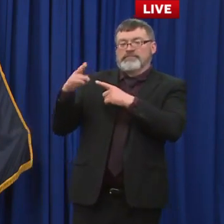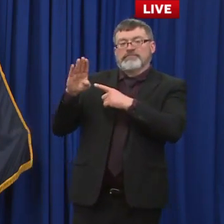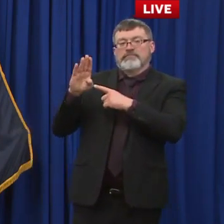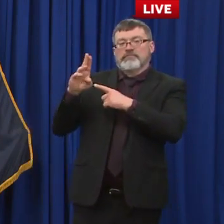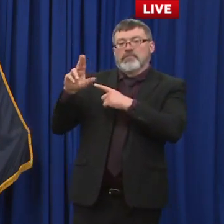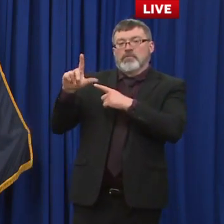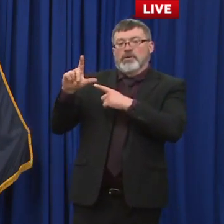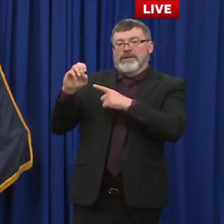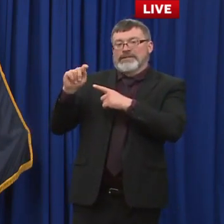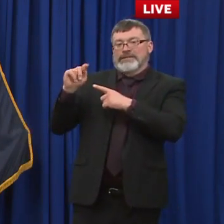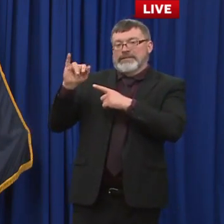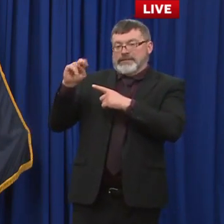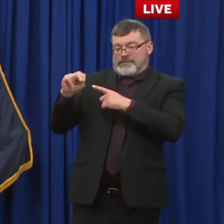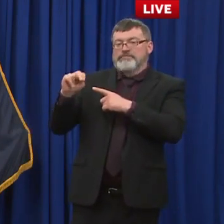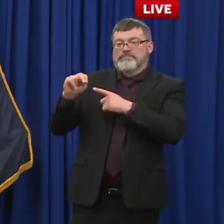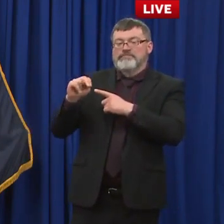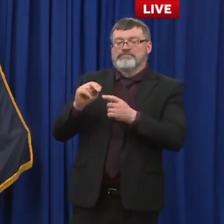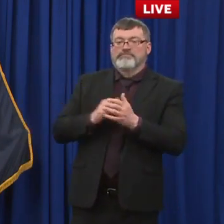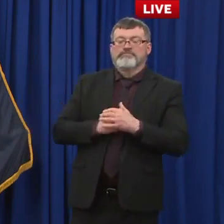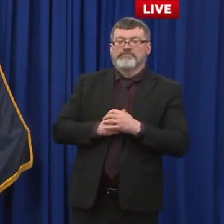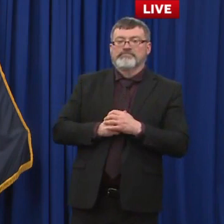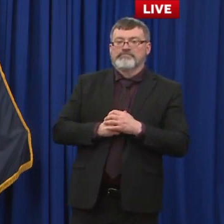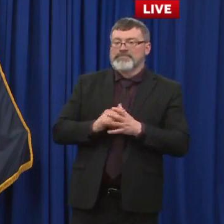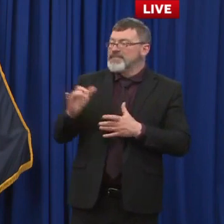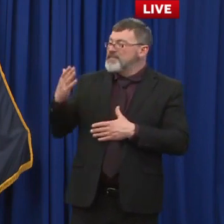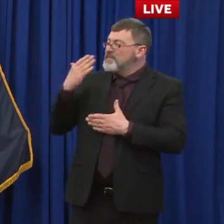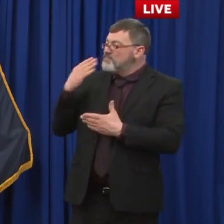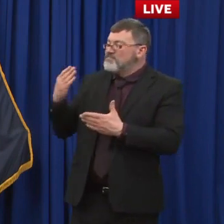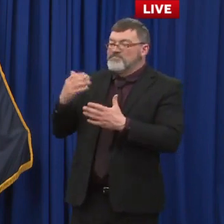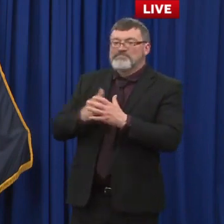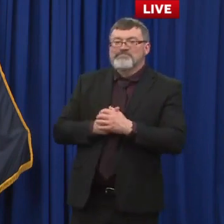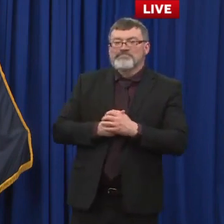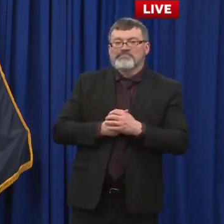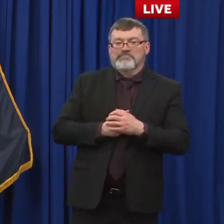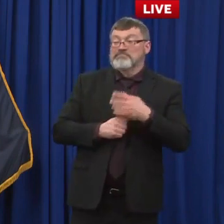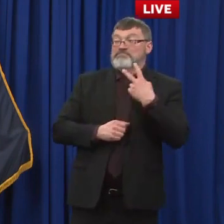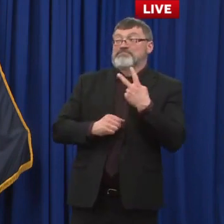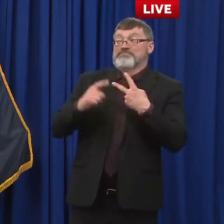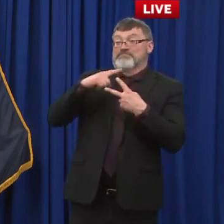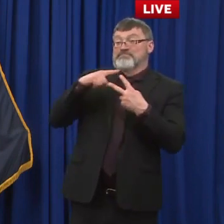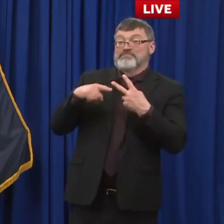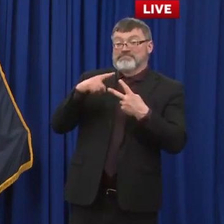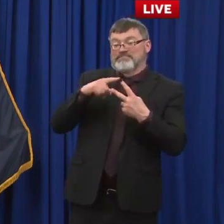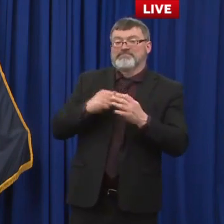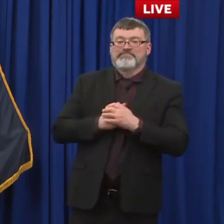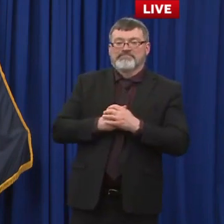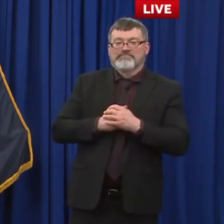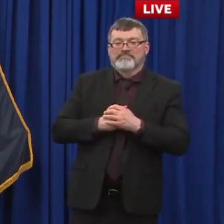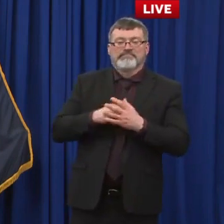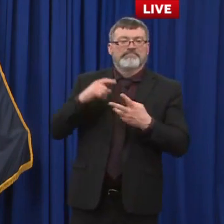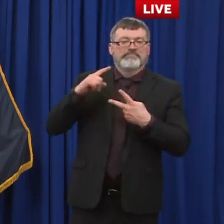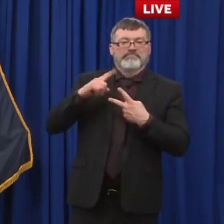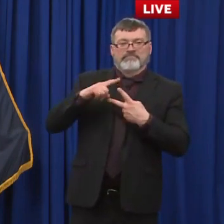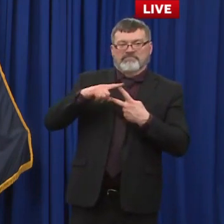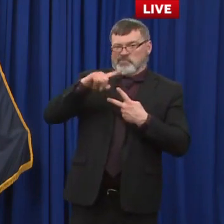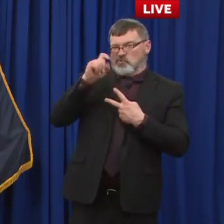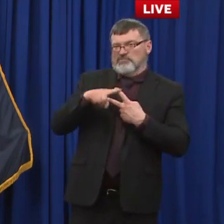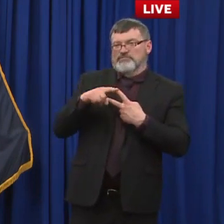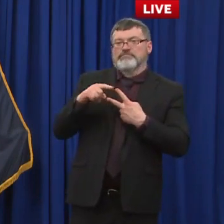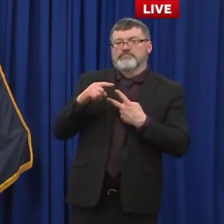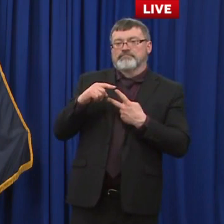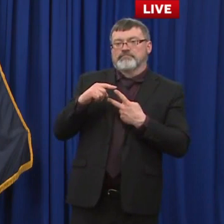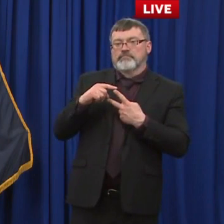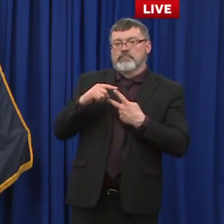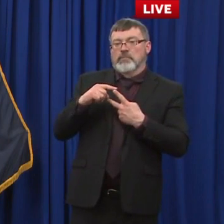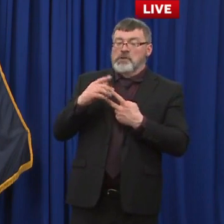thank you for taking my question i have two questions um the first is and dr daly like to address